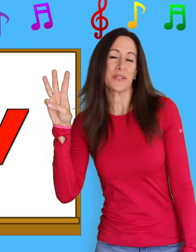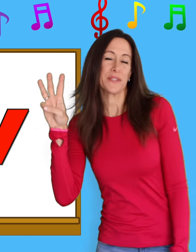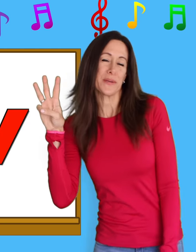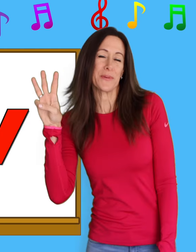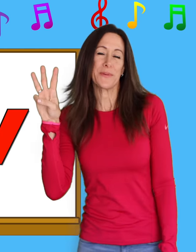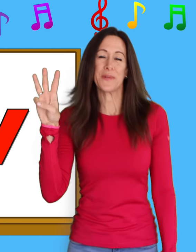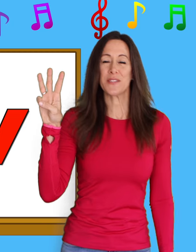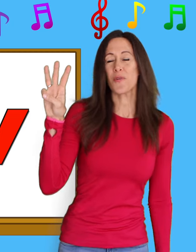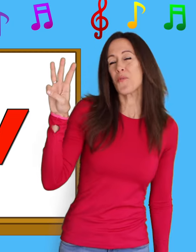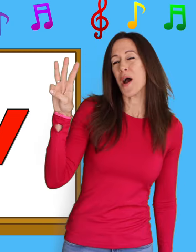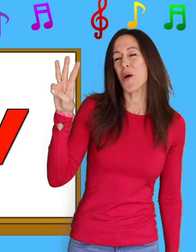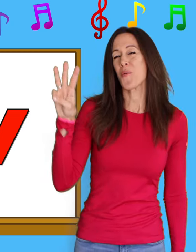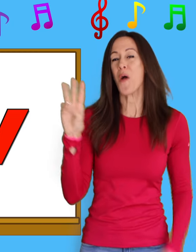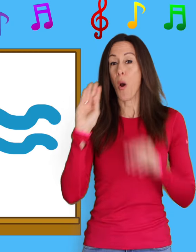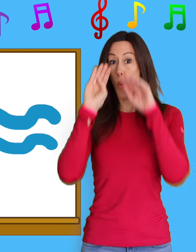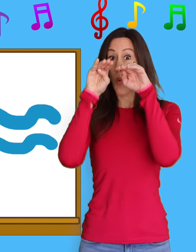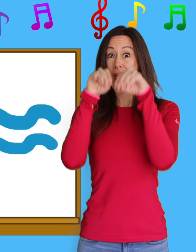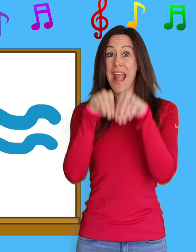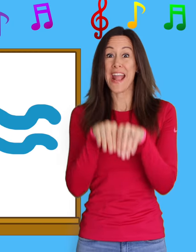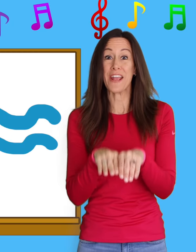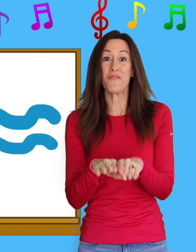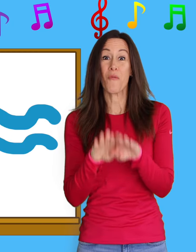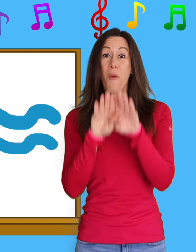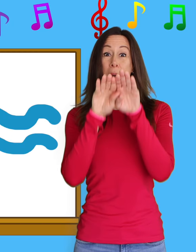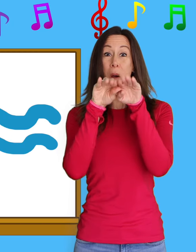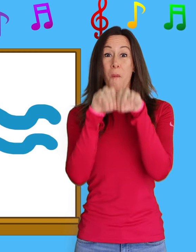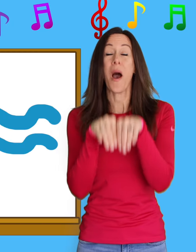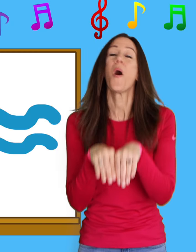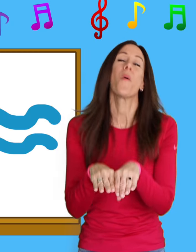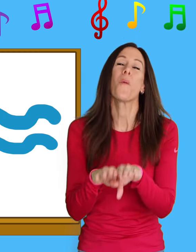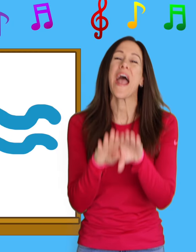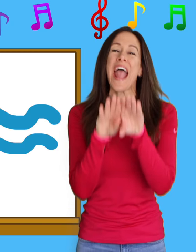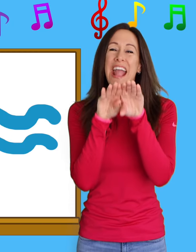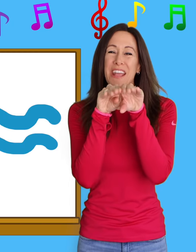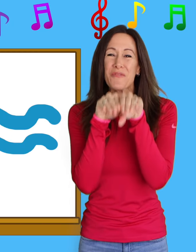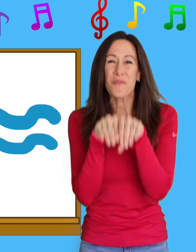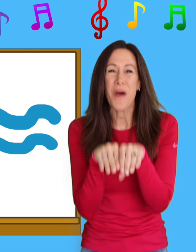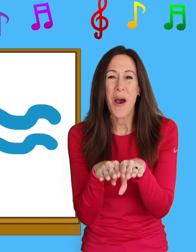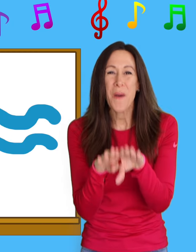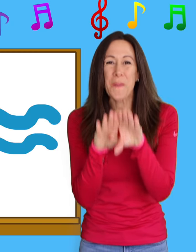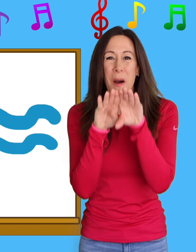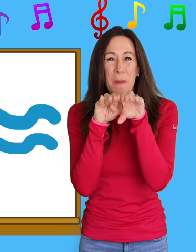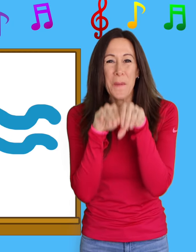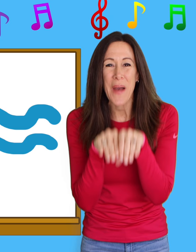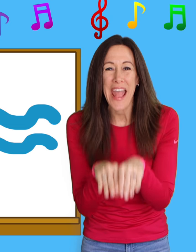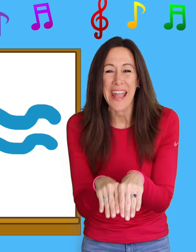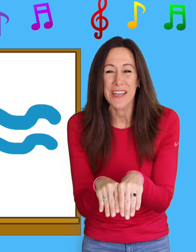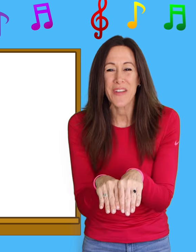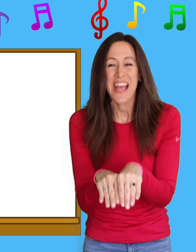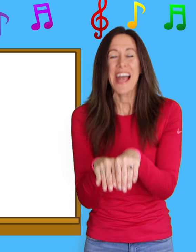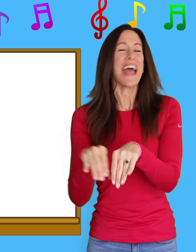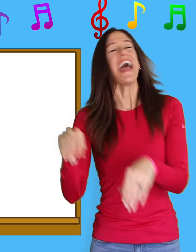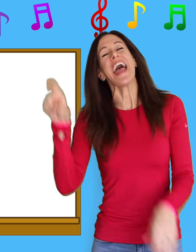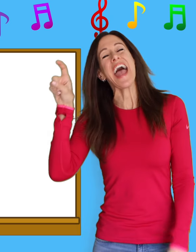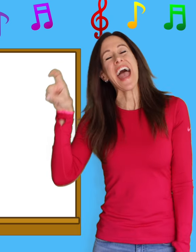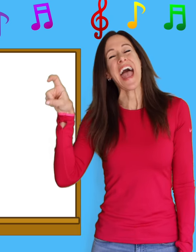is for W-W-Wave, W-W-Wave, W-W-Wave X